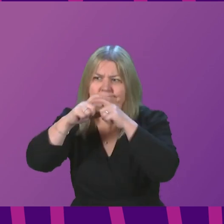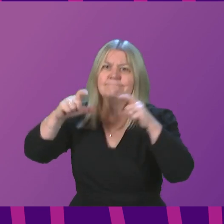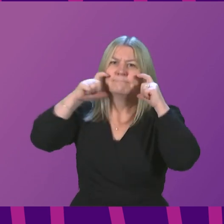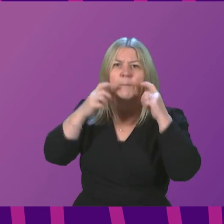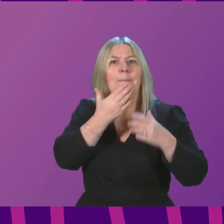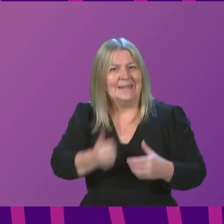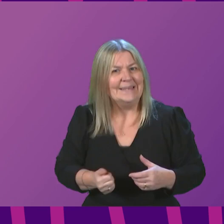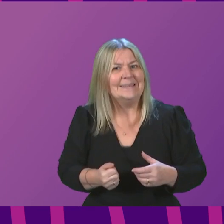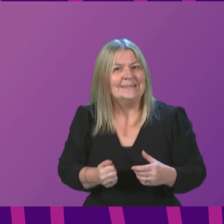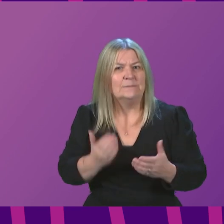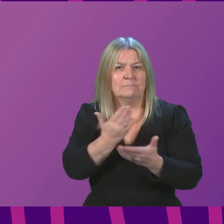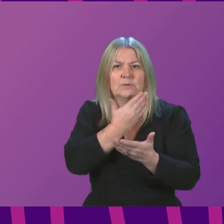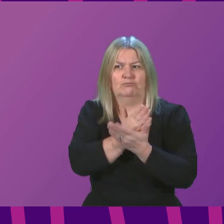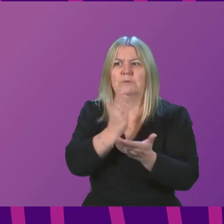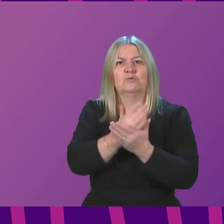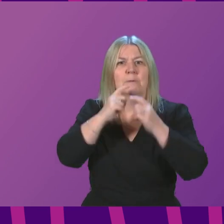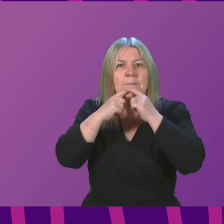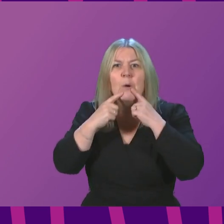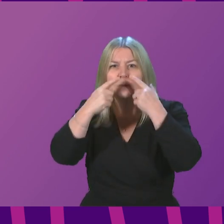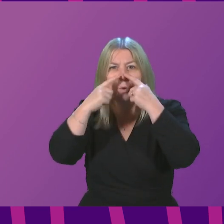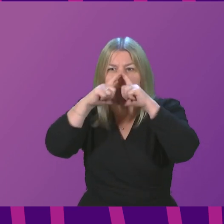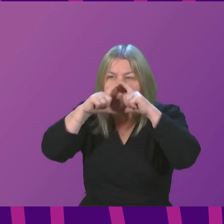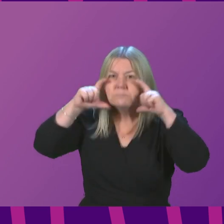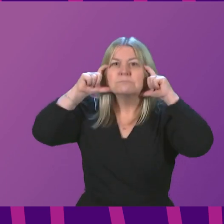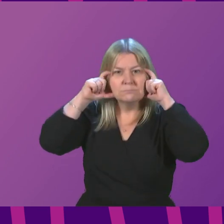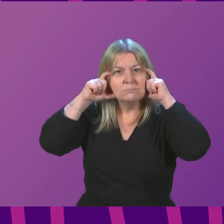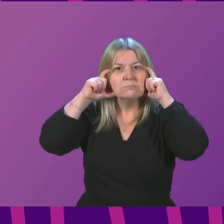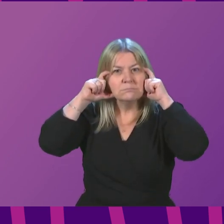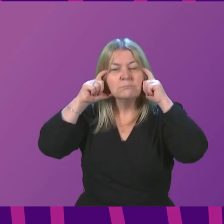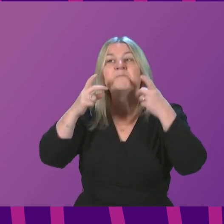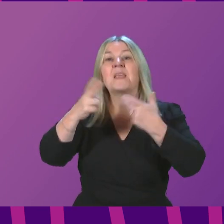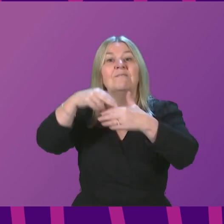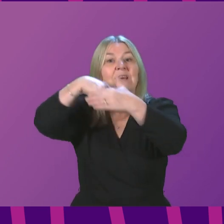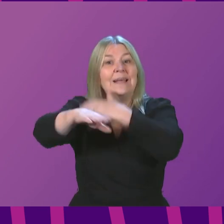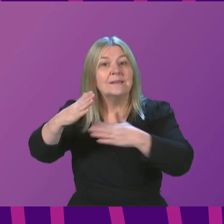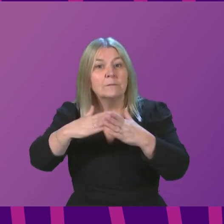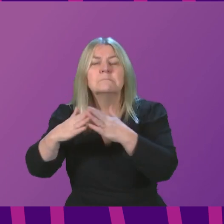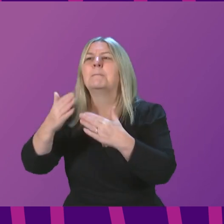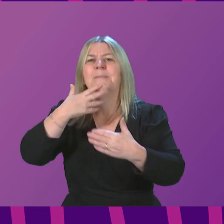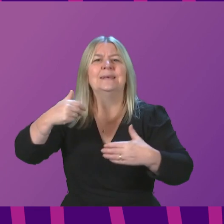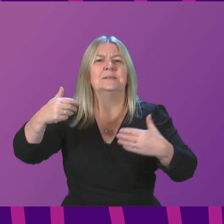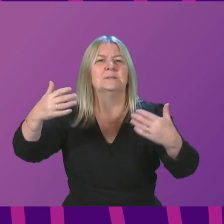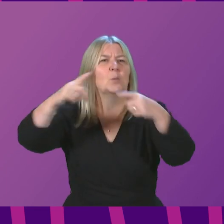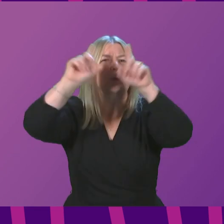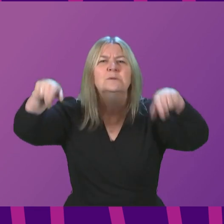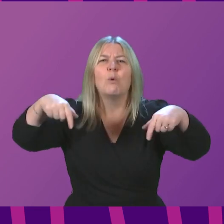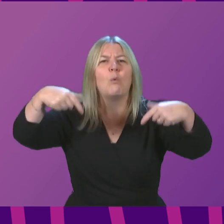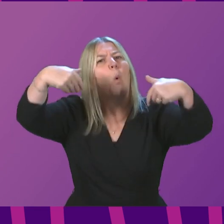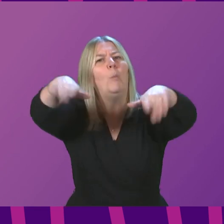fully your mouth and nose. Keep windows open if you are meeting indoors, and follow all advice on hygiene.